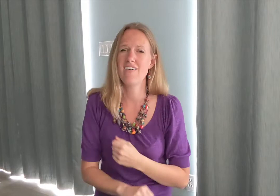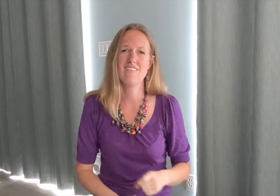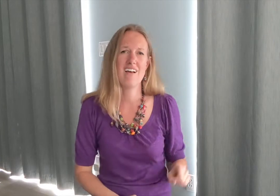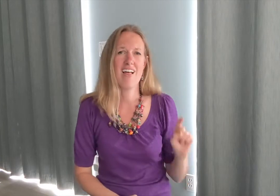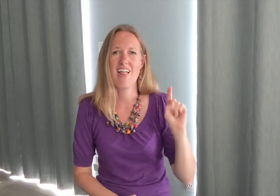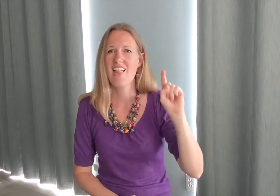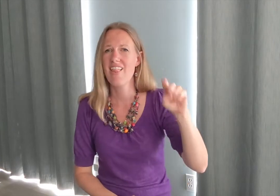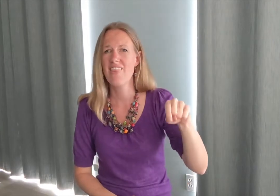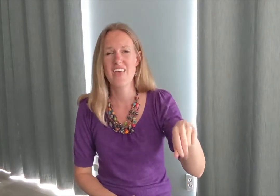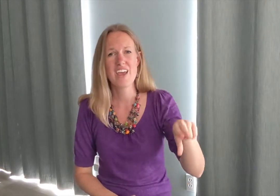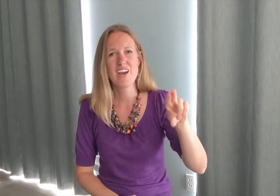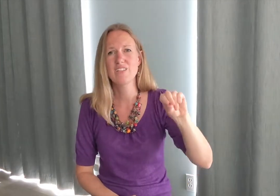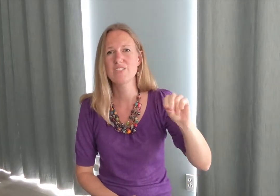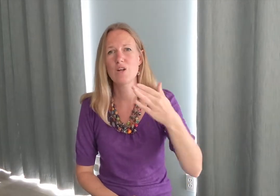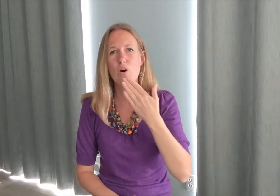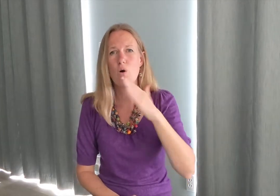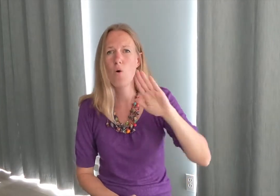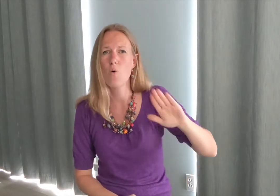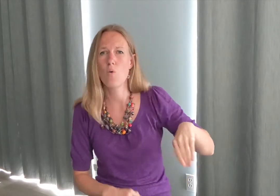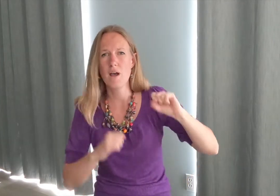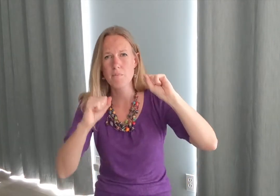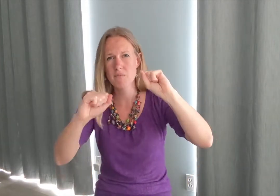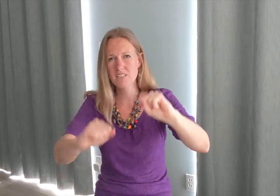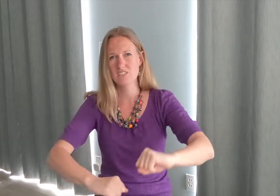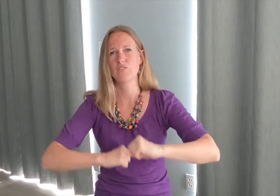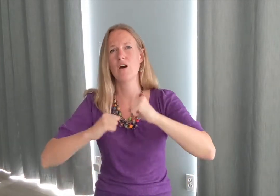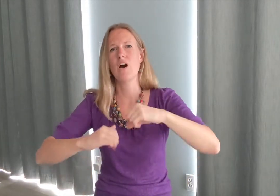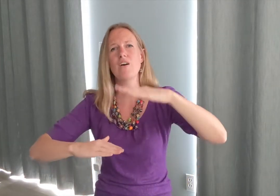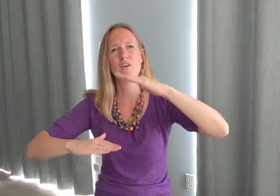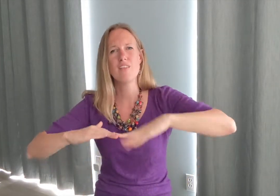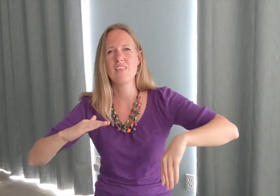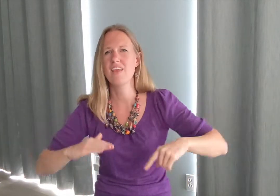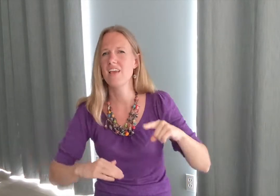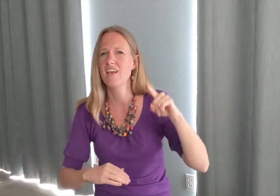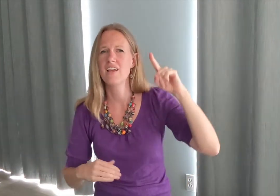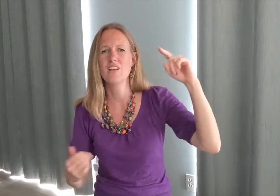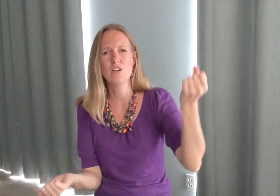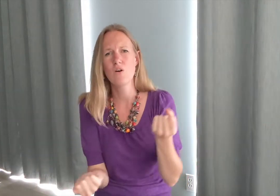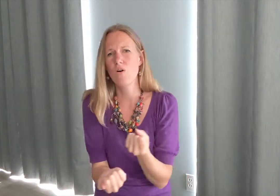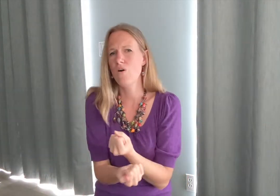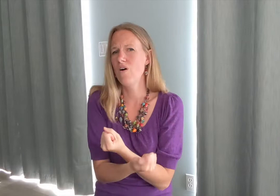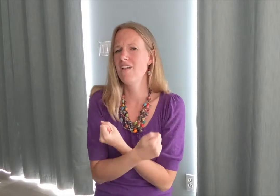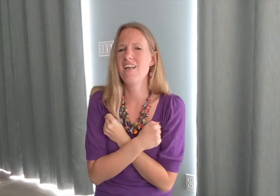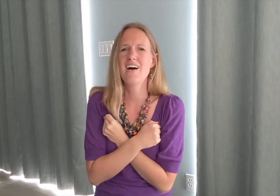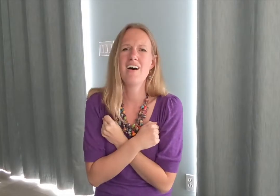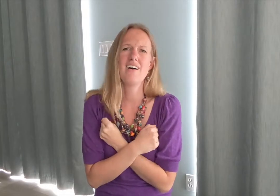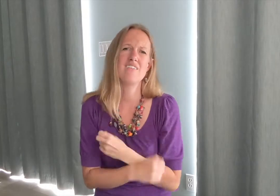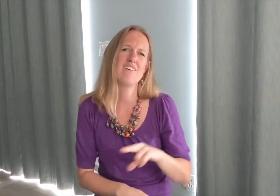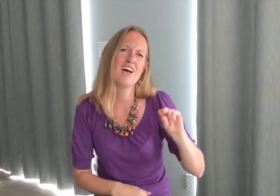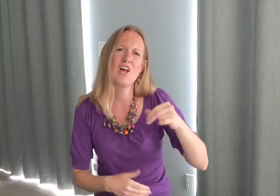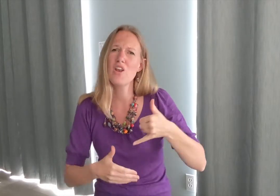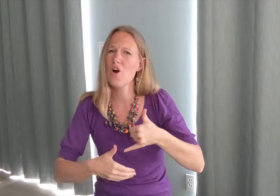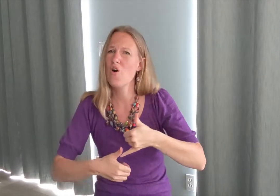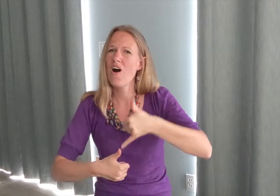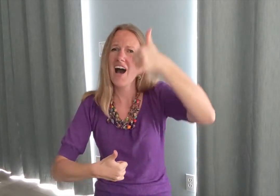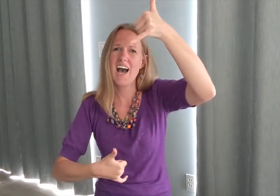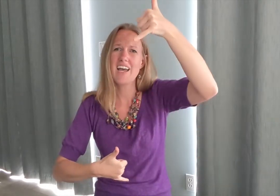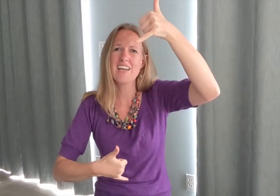There's no weapon stronger than your love No high,